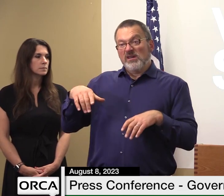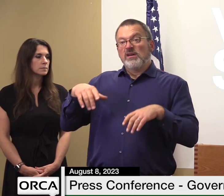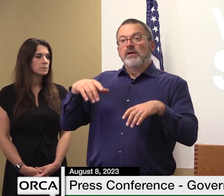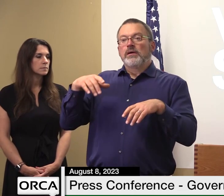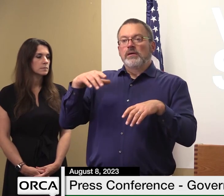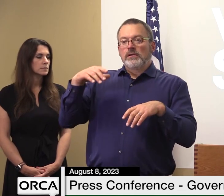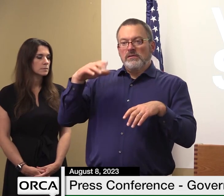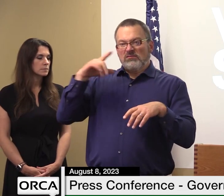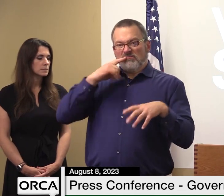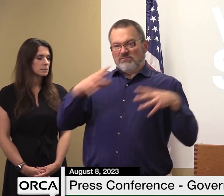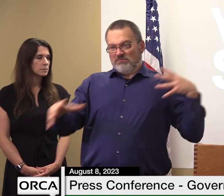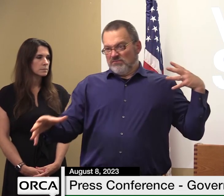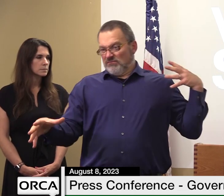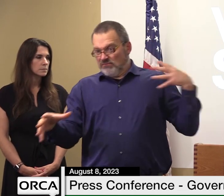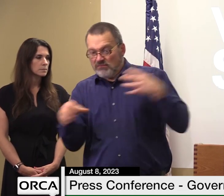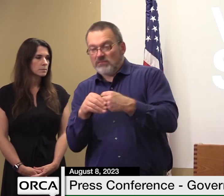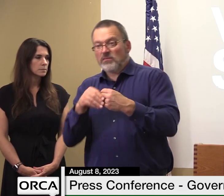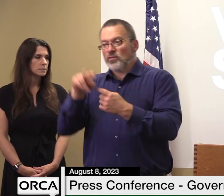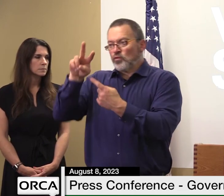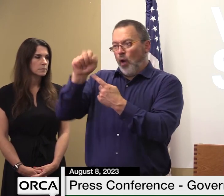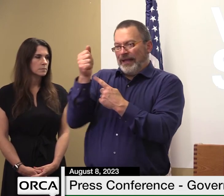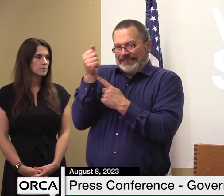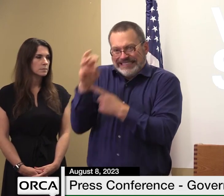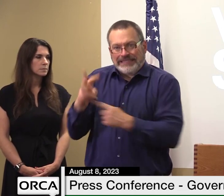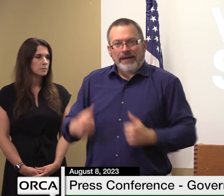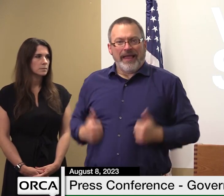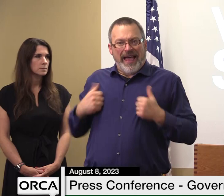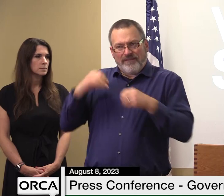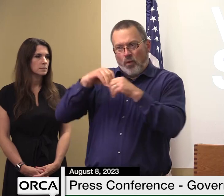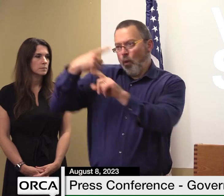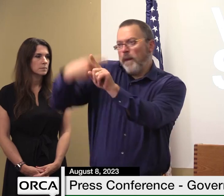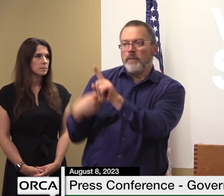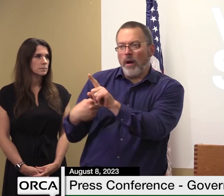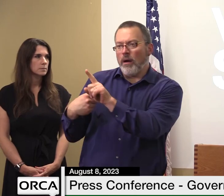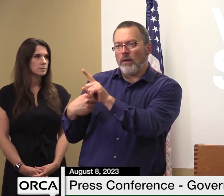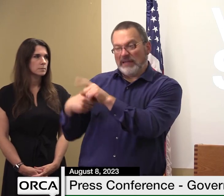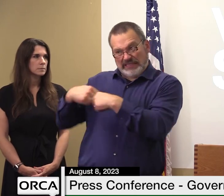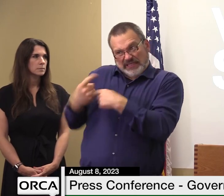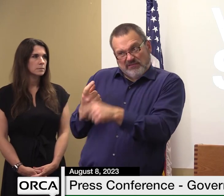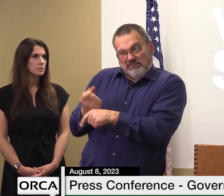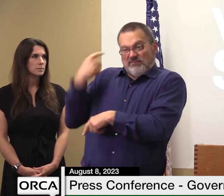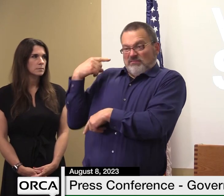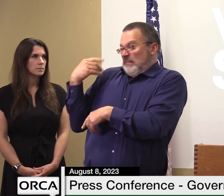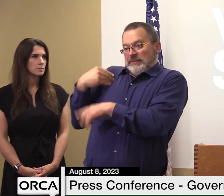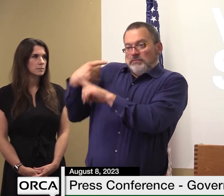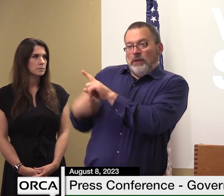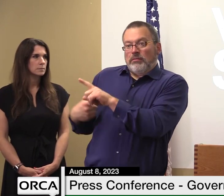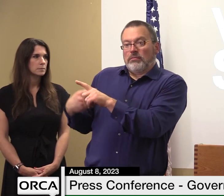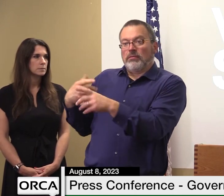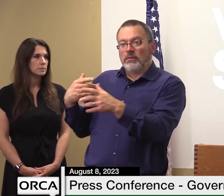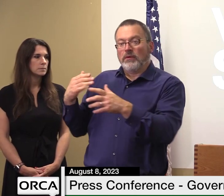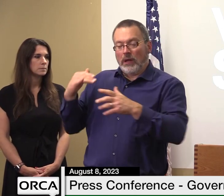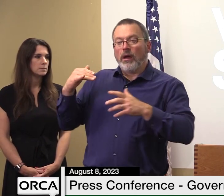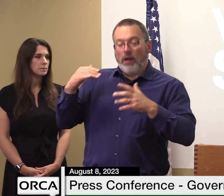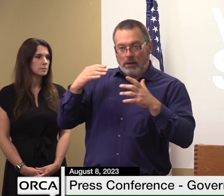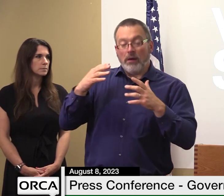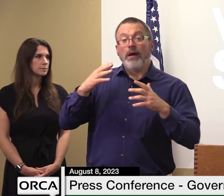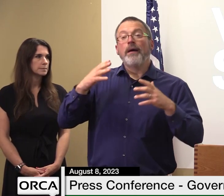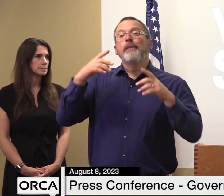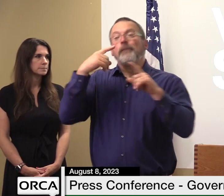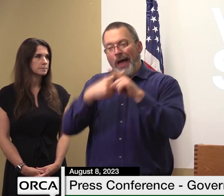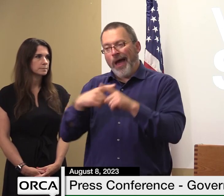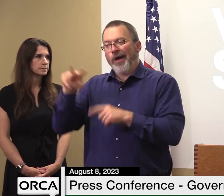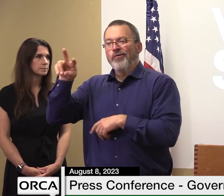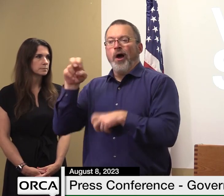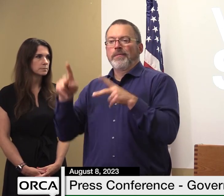additionally teams have assisted with 162 evacuations for context a normal year sees